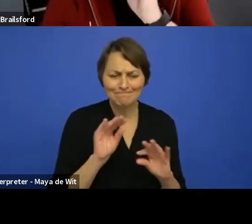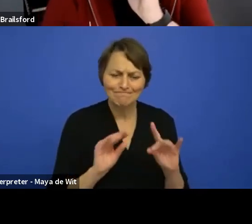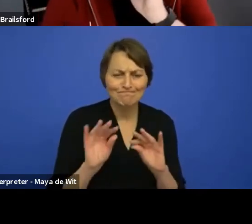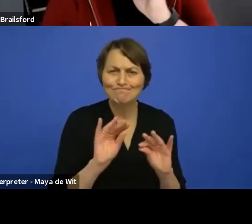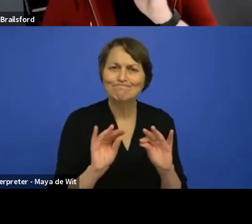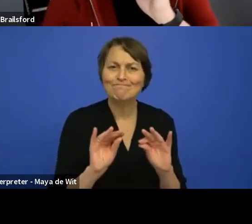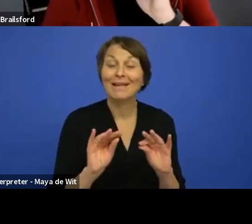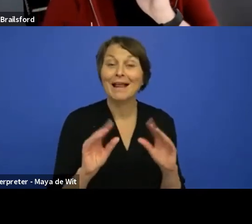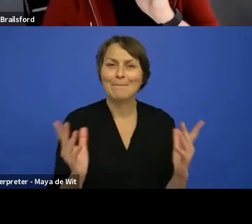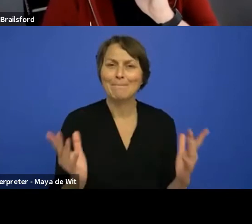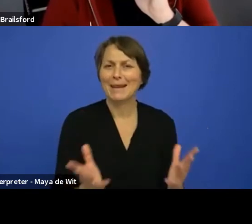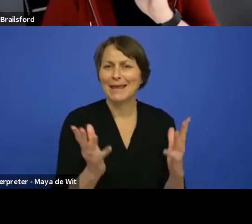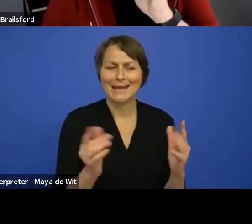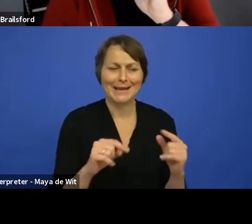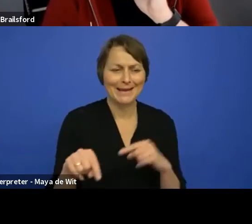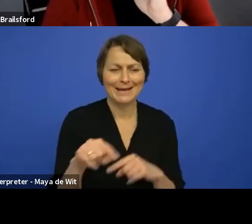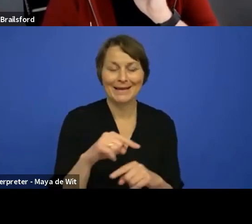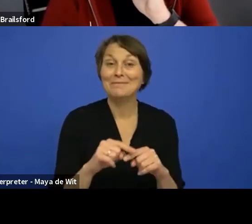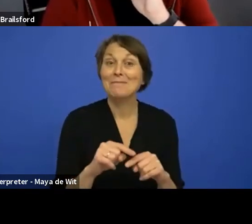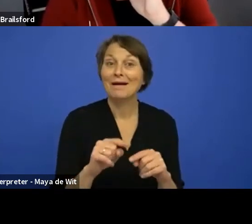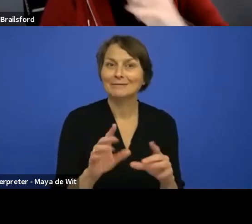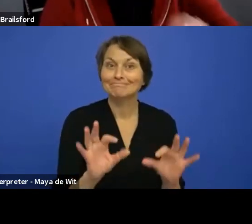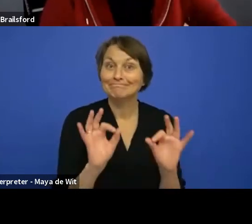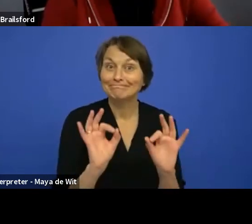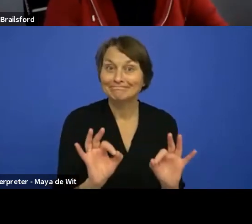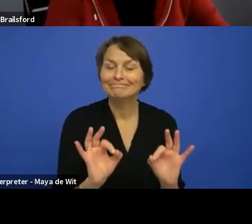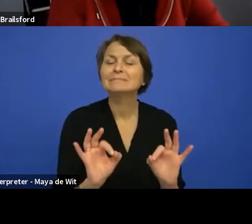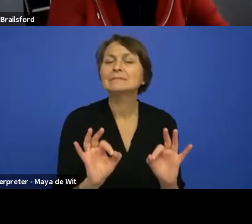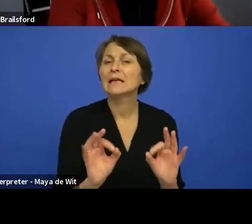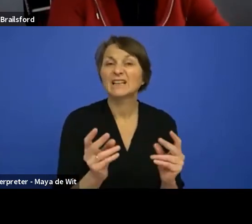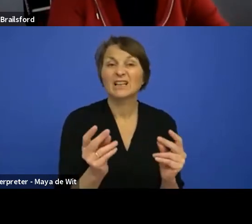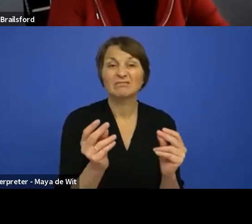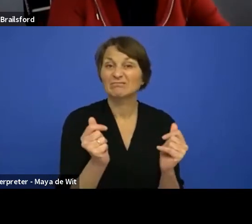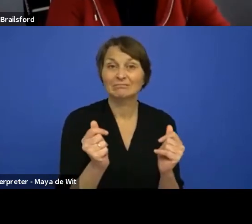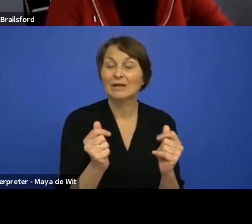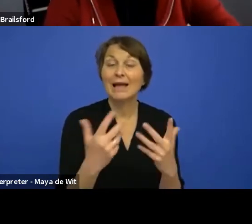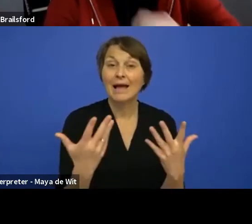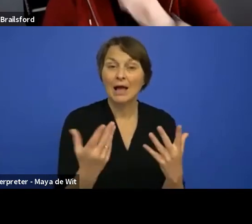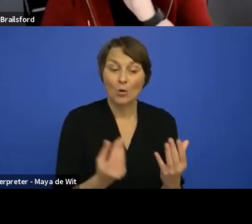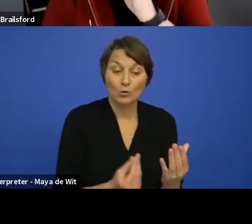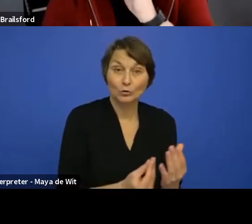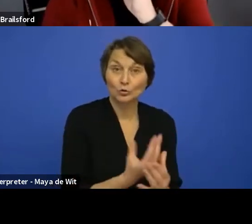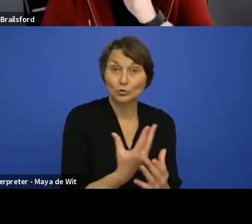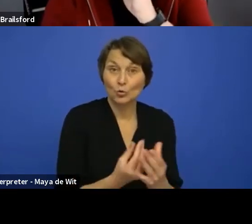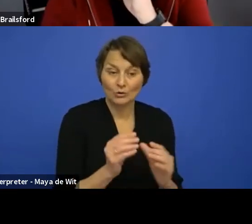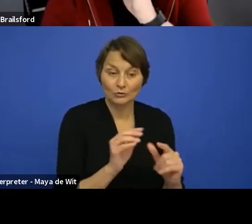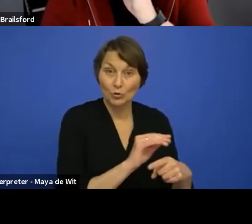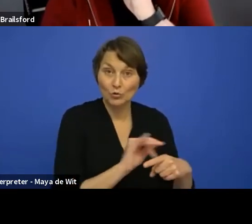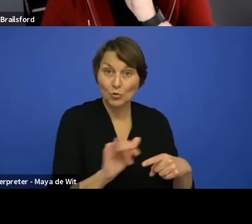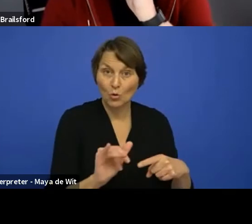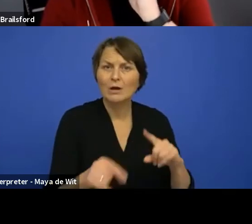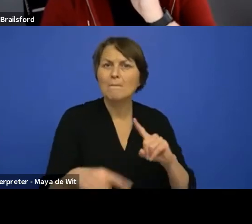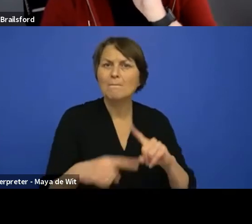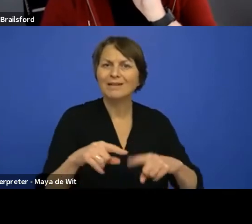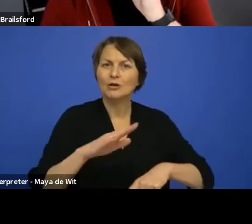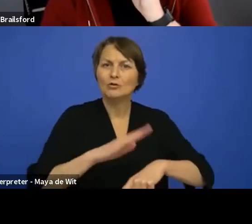thing is that all of that is automatically generated from the source code and comments within the source code. So there will be no more,